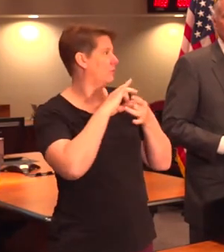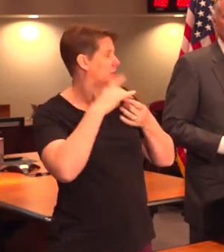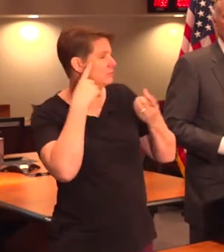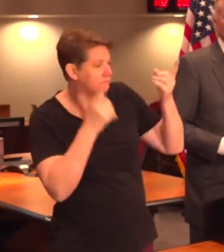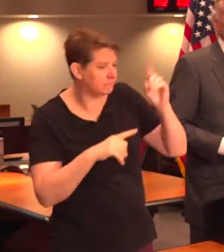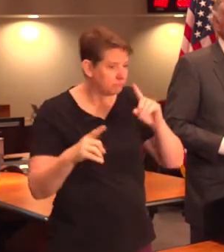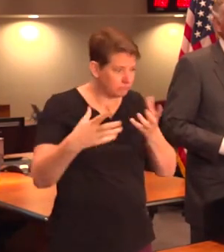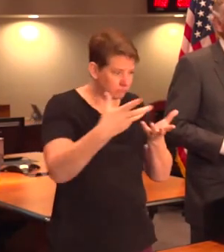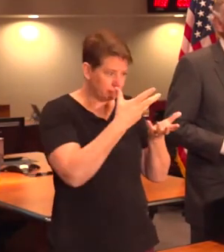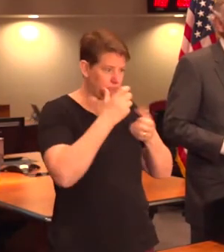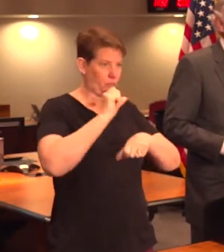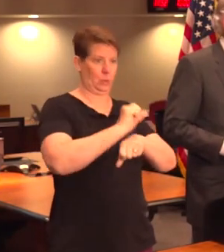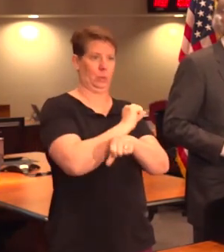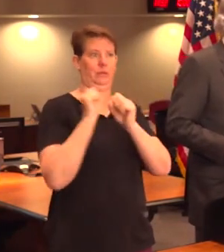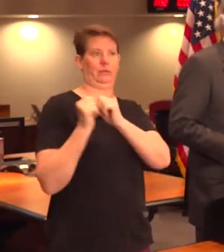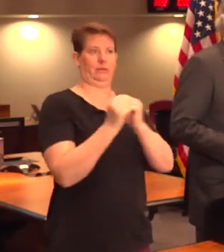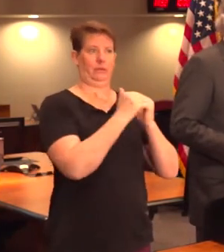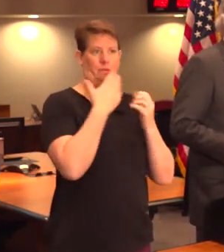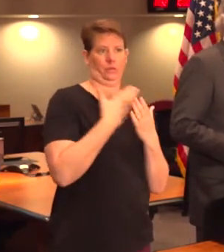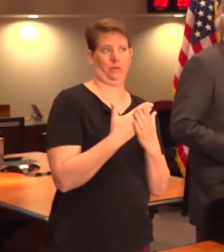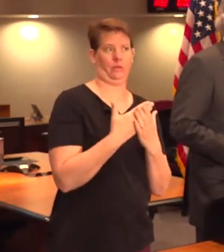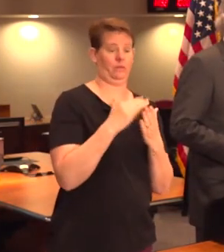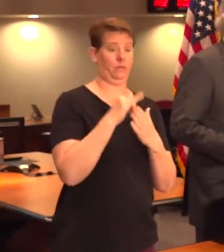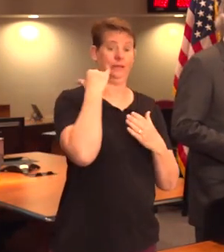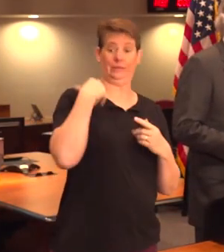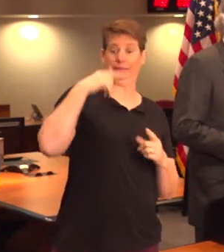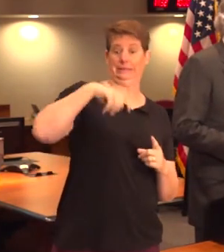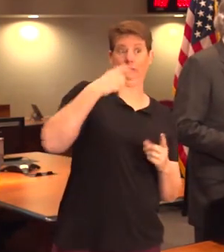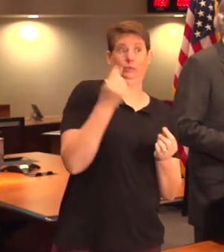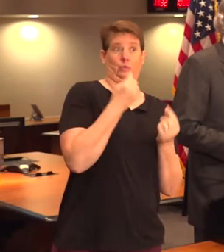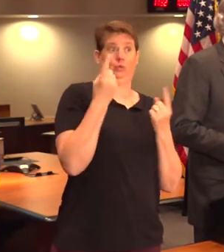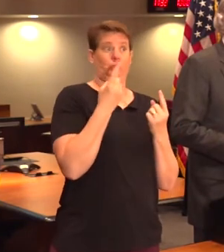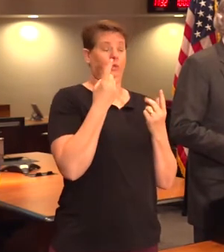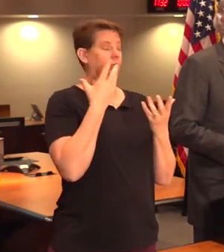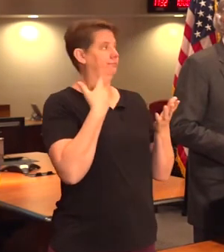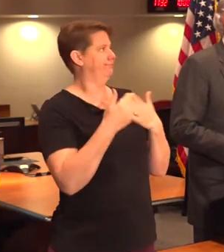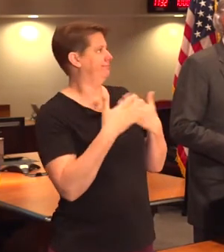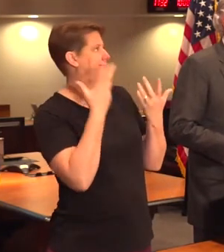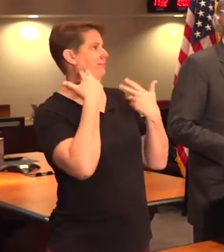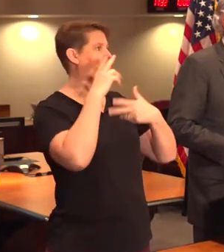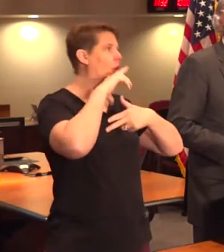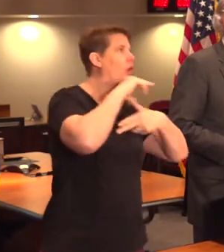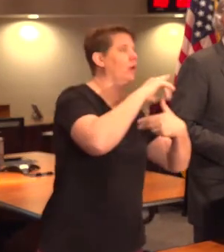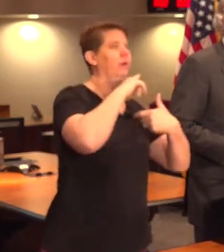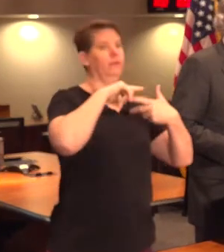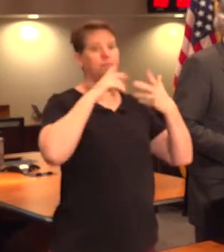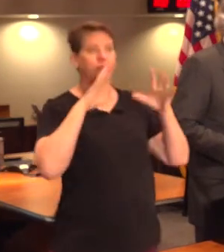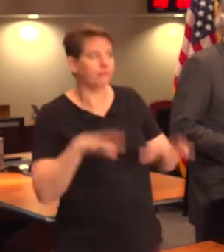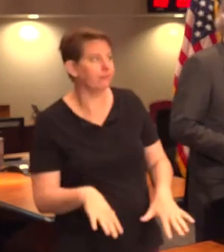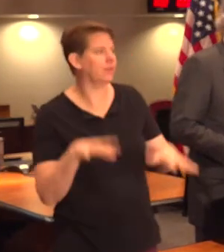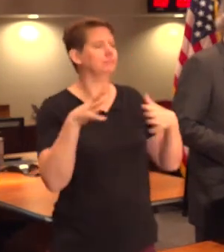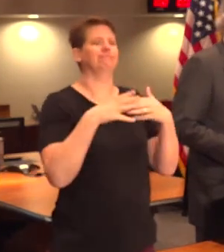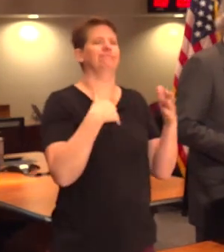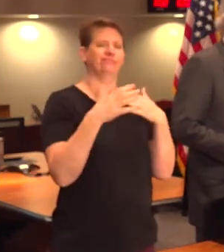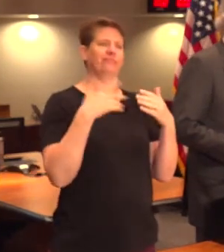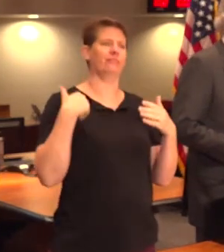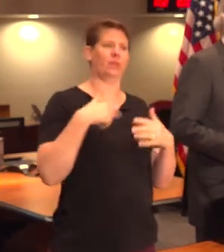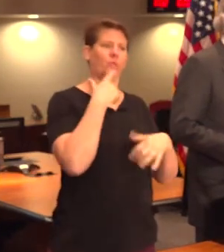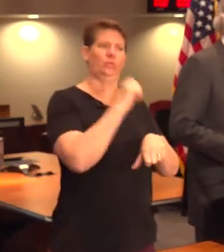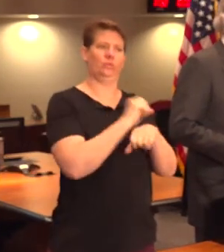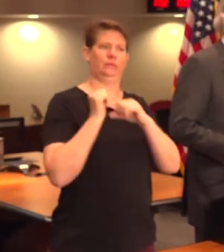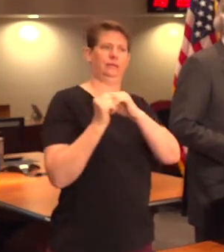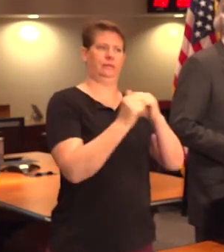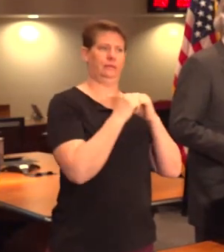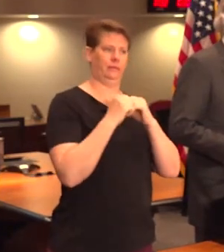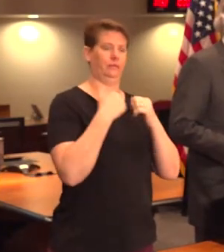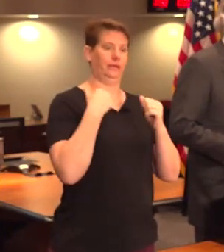be sure that anything that needs to be done, whether it's hurricanes or floods or anything else, we have to have